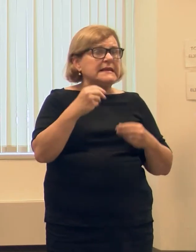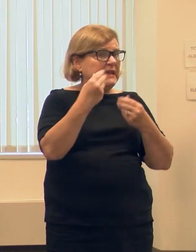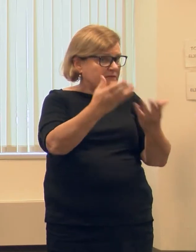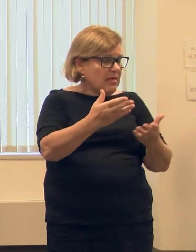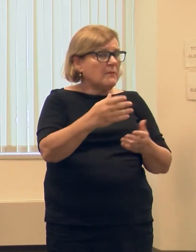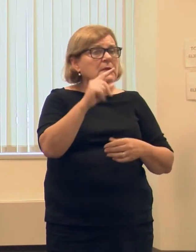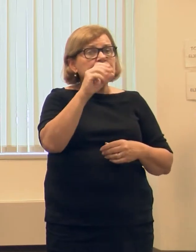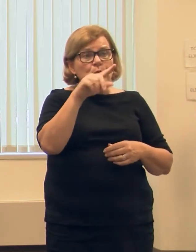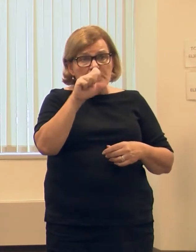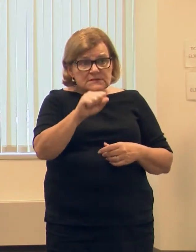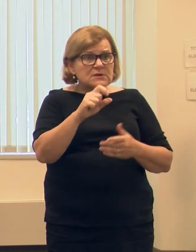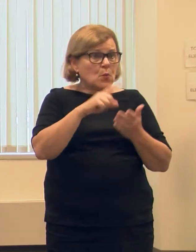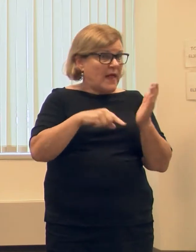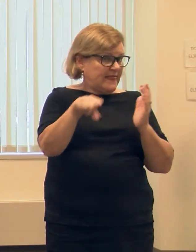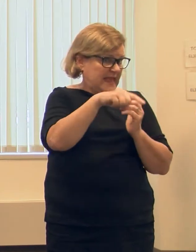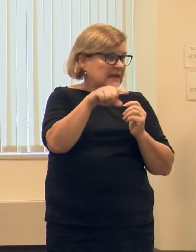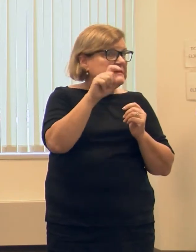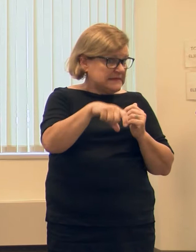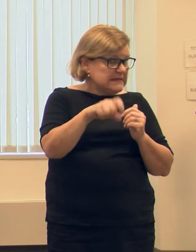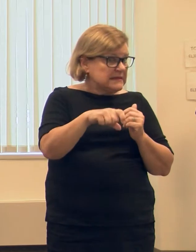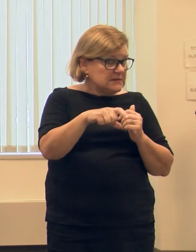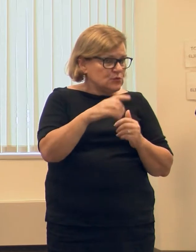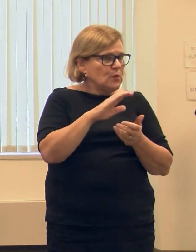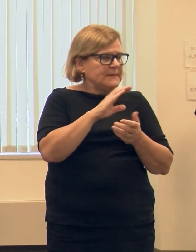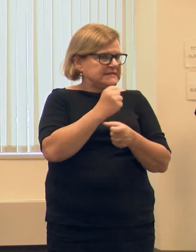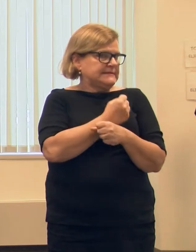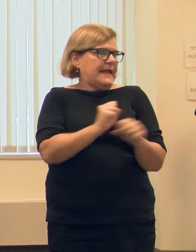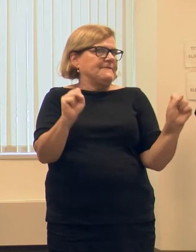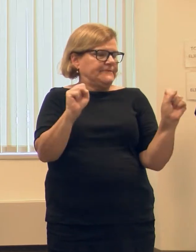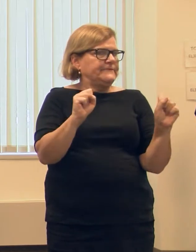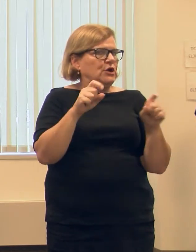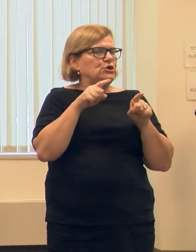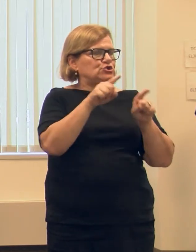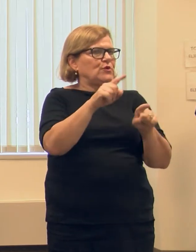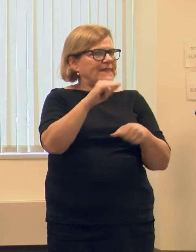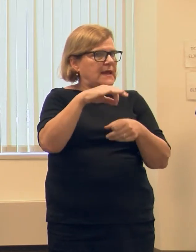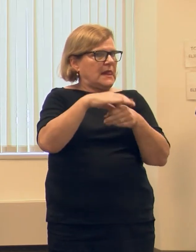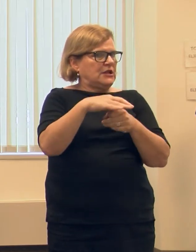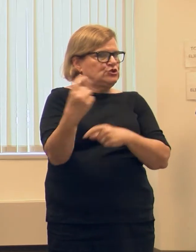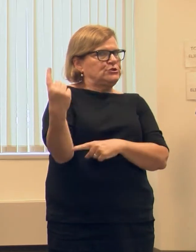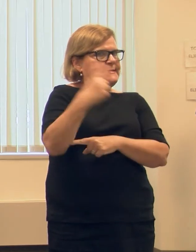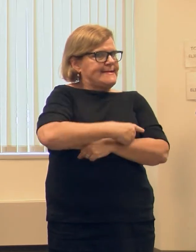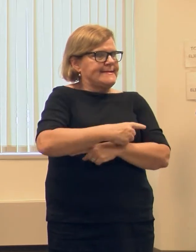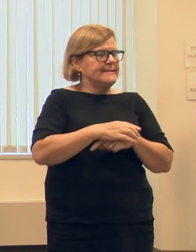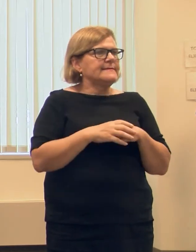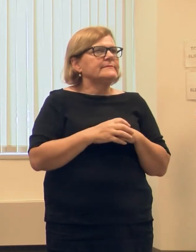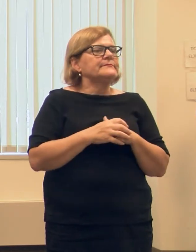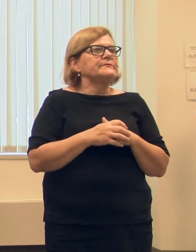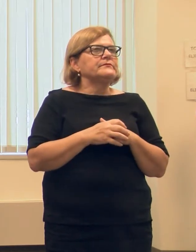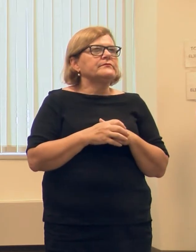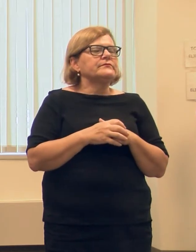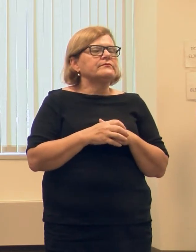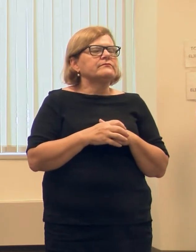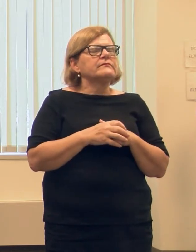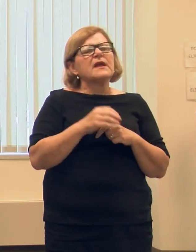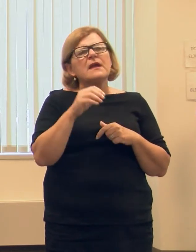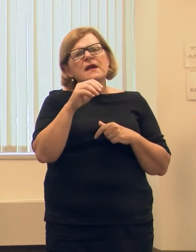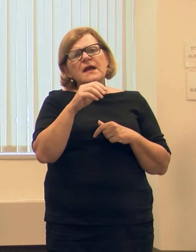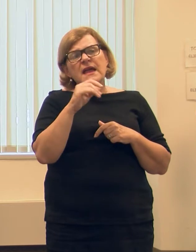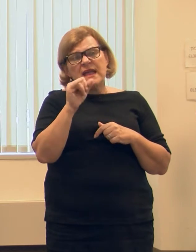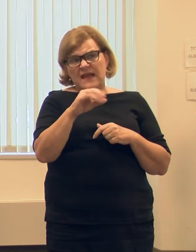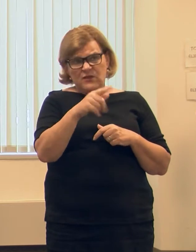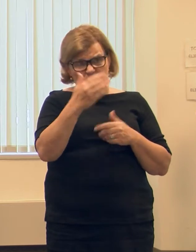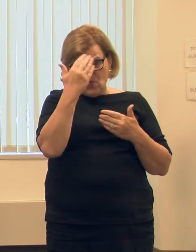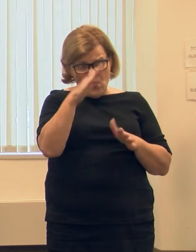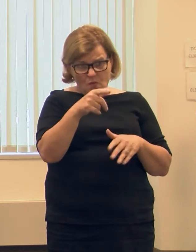and the equipment that they need to be safe during the elections. Here's another thing. If you